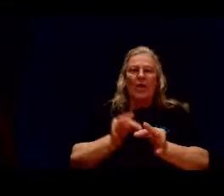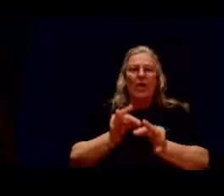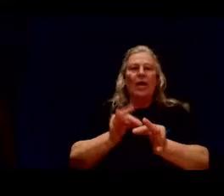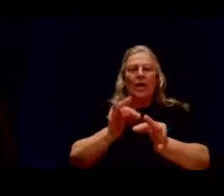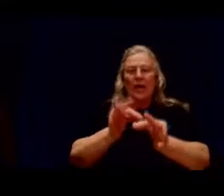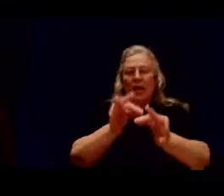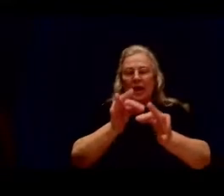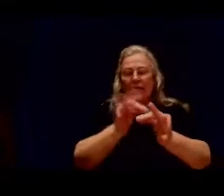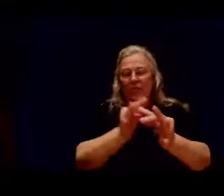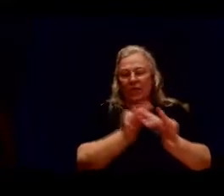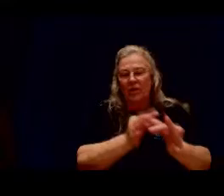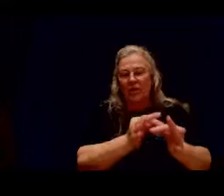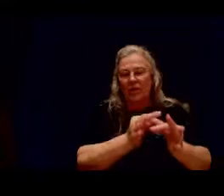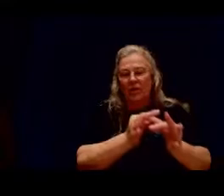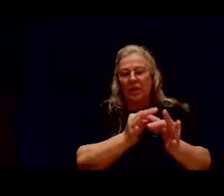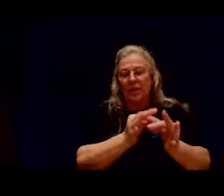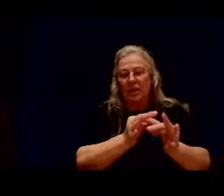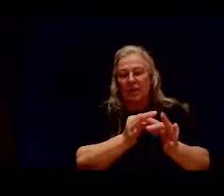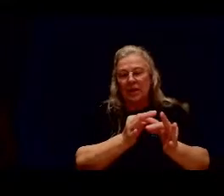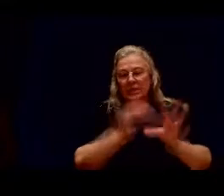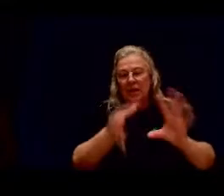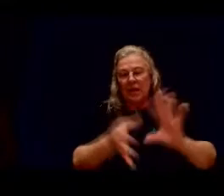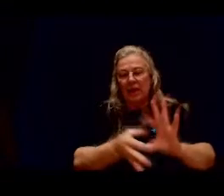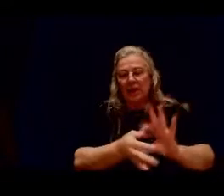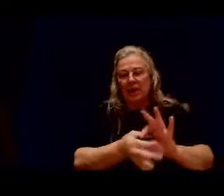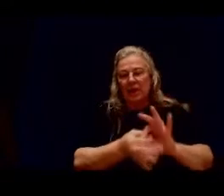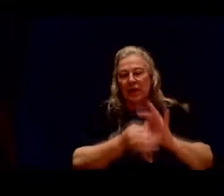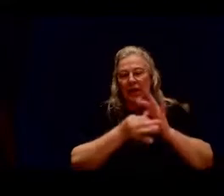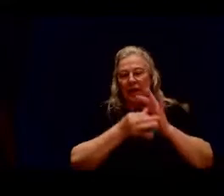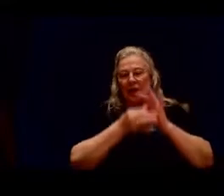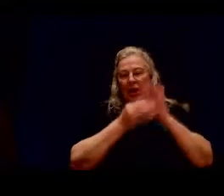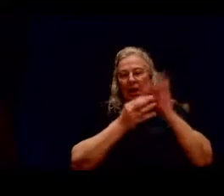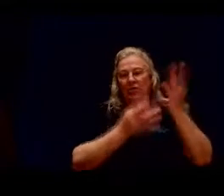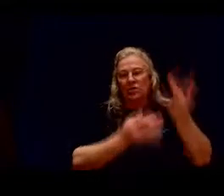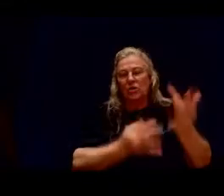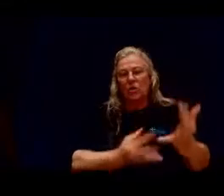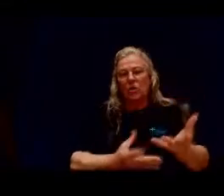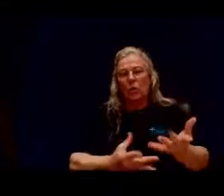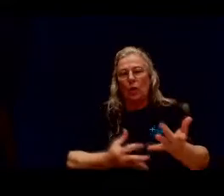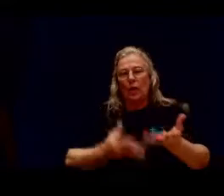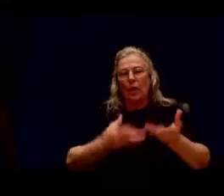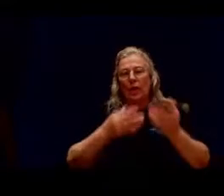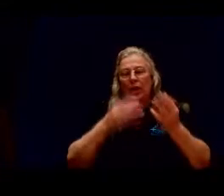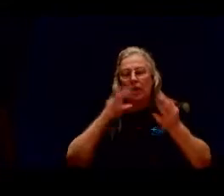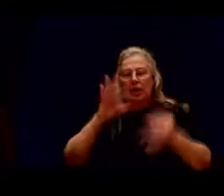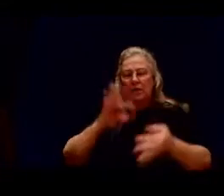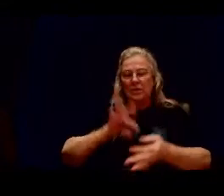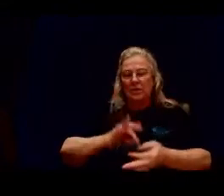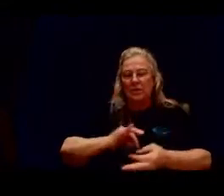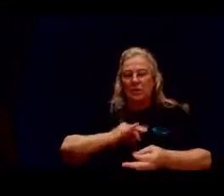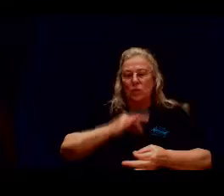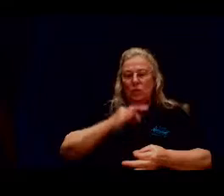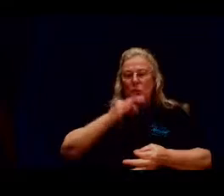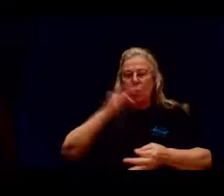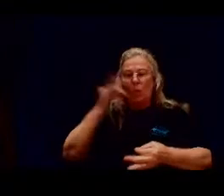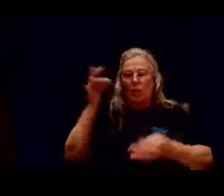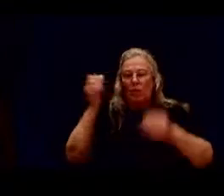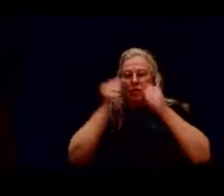faithfulness engage the waiting soul to